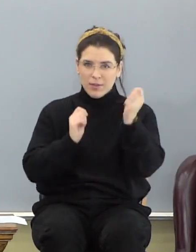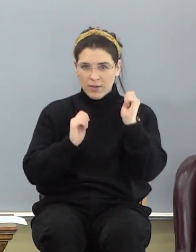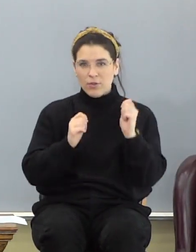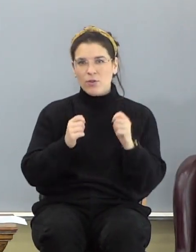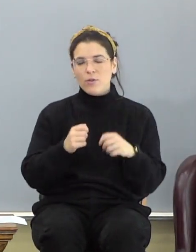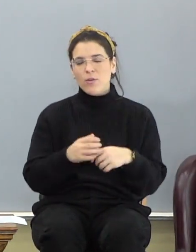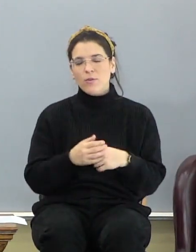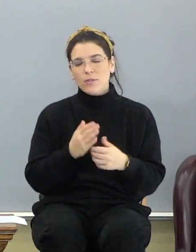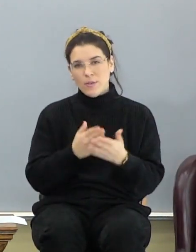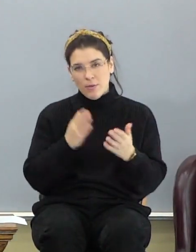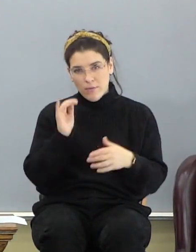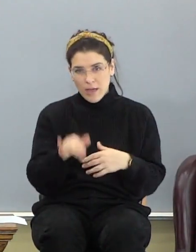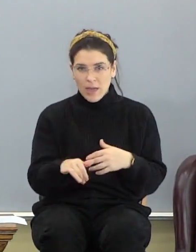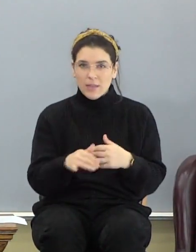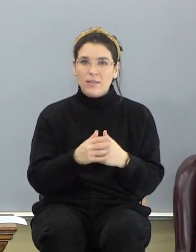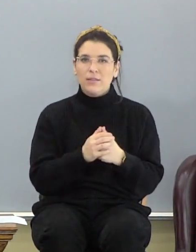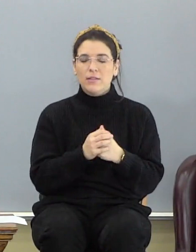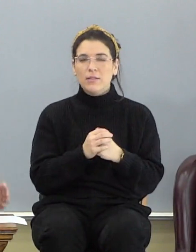Some of that.